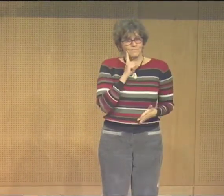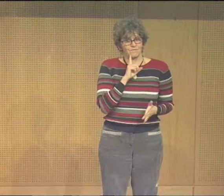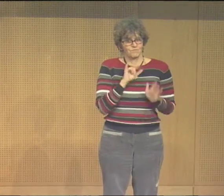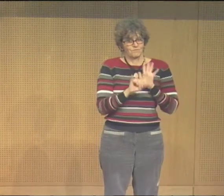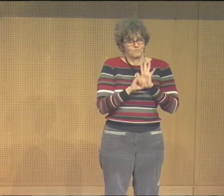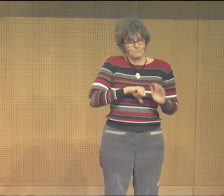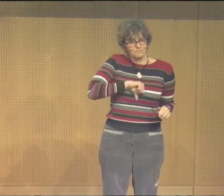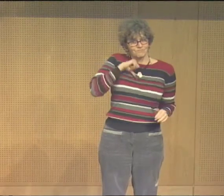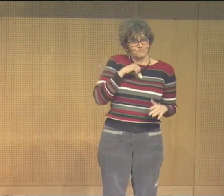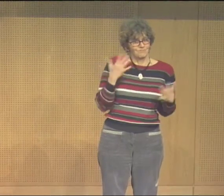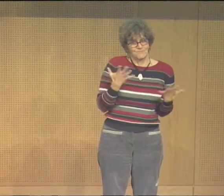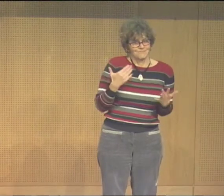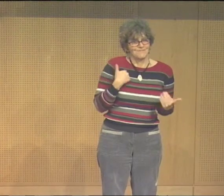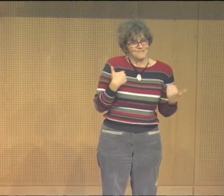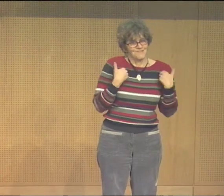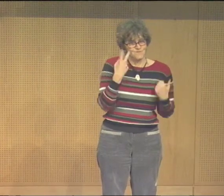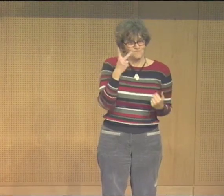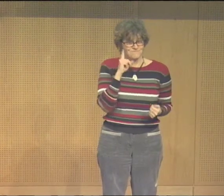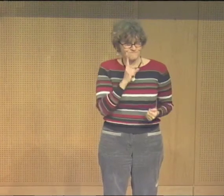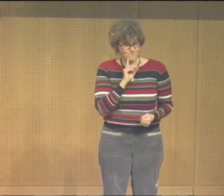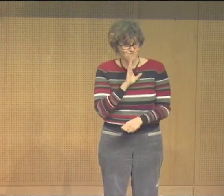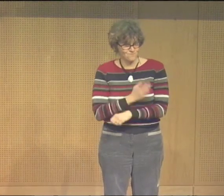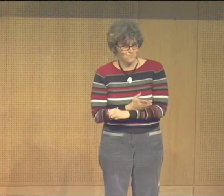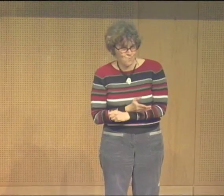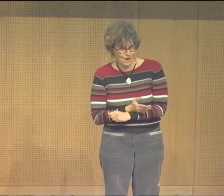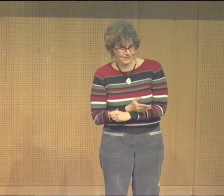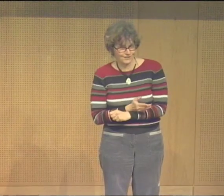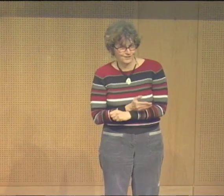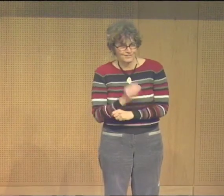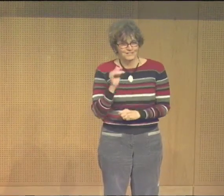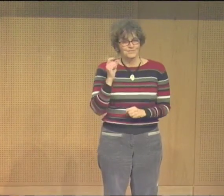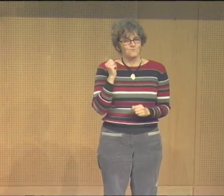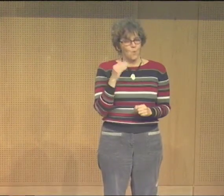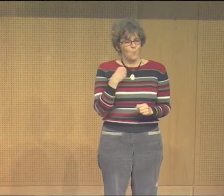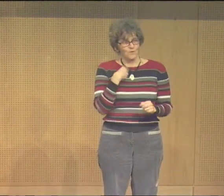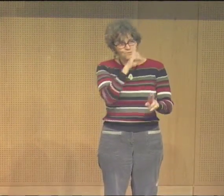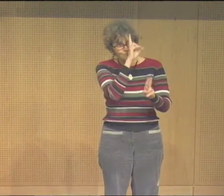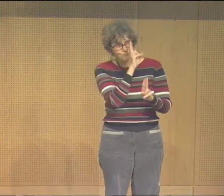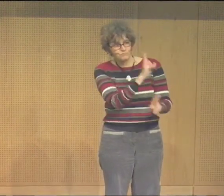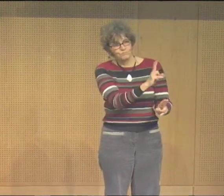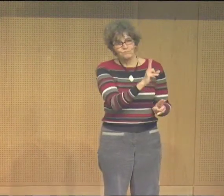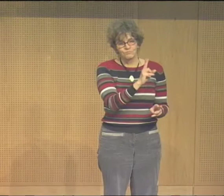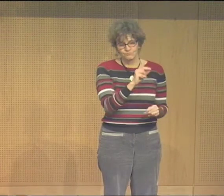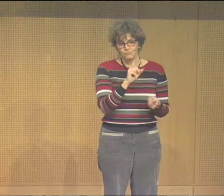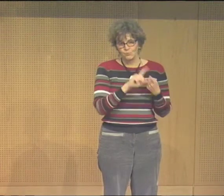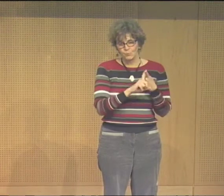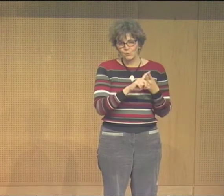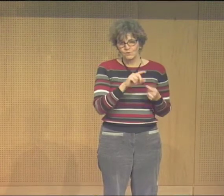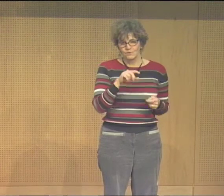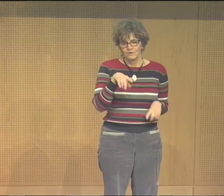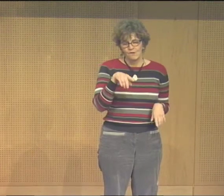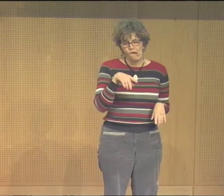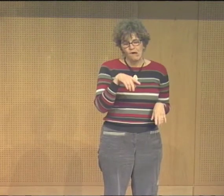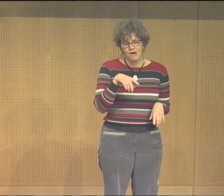work of mine. But now, how to represent Deaf pride? Well, I wanted to include my two Deaf daughters.